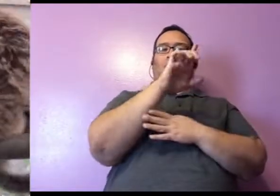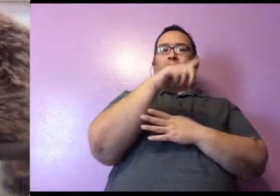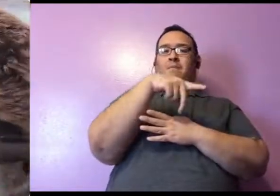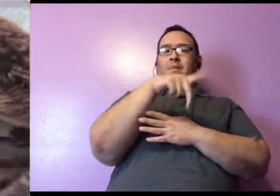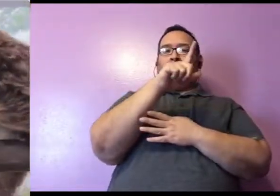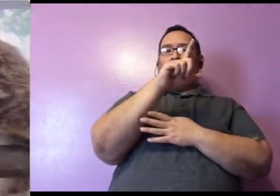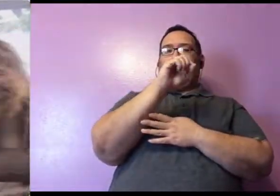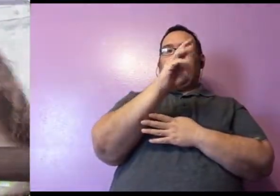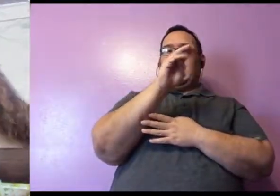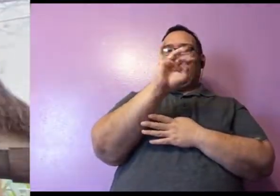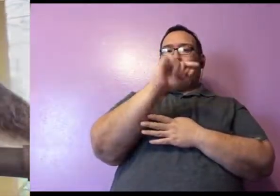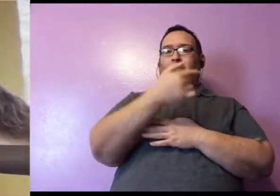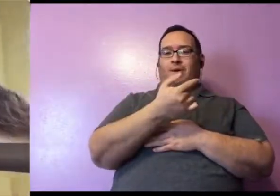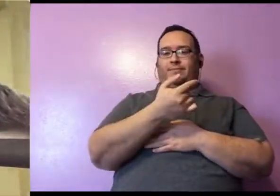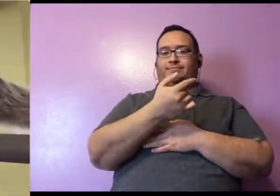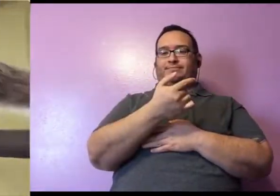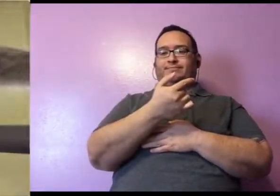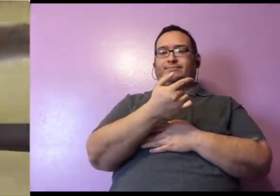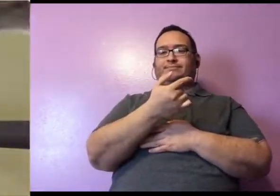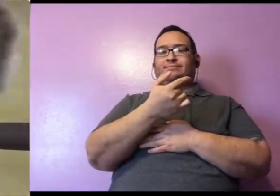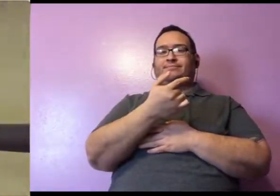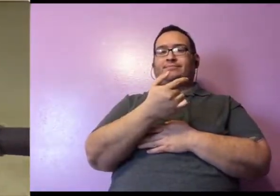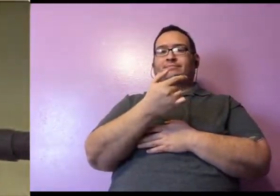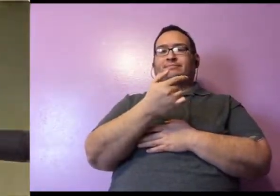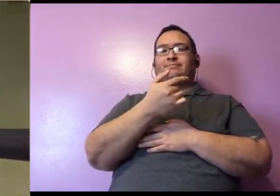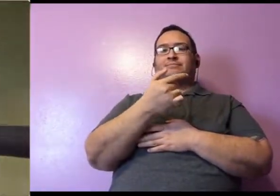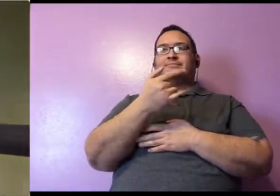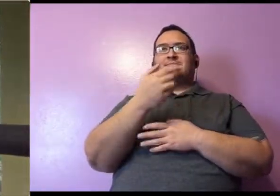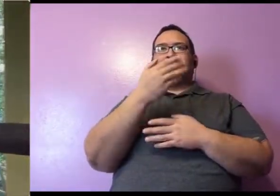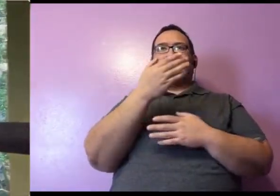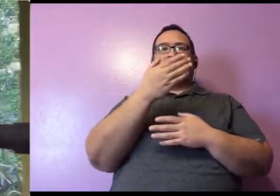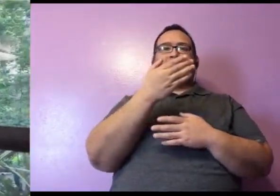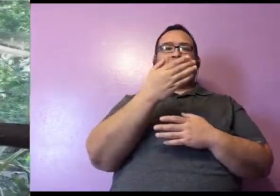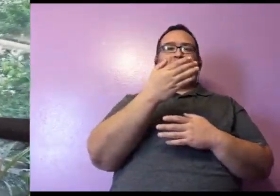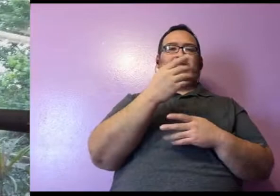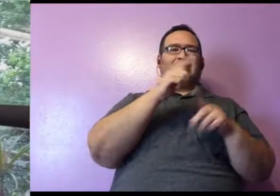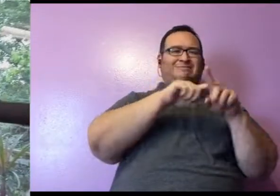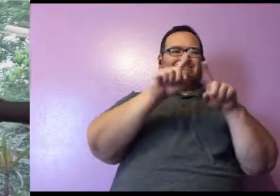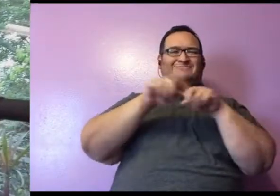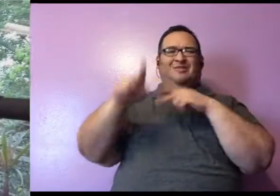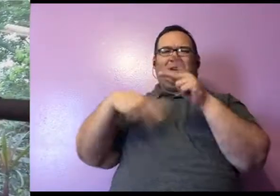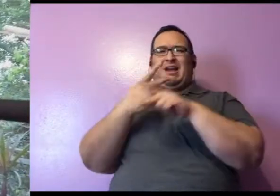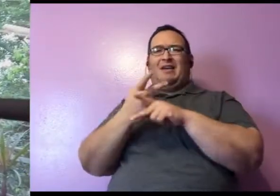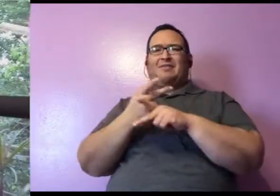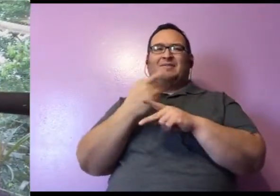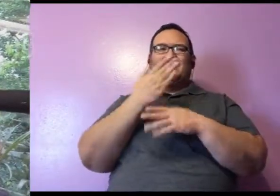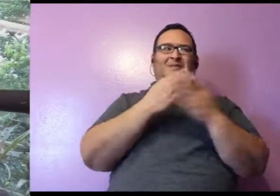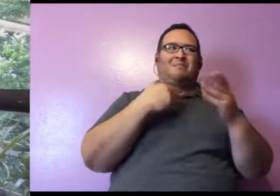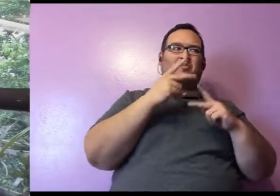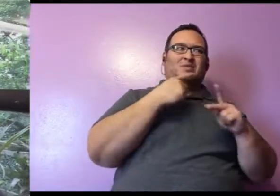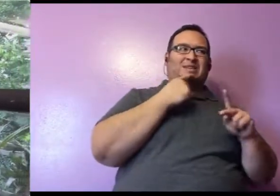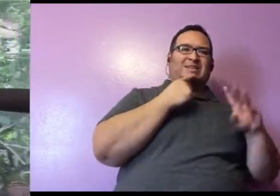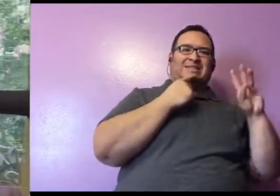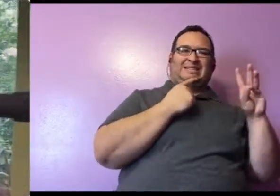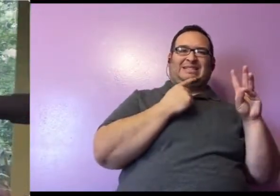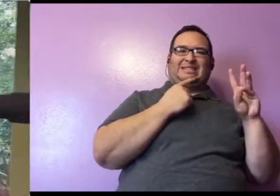So there are all sorts of different subspecies of Vinterum. Some say six, some say nine, but Lucille is a Palauin Vinterum. So she is